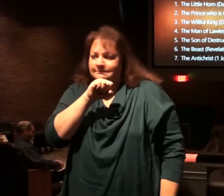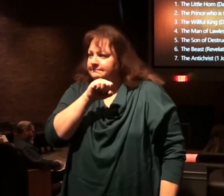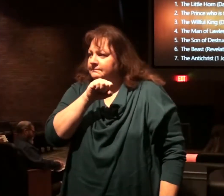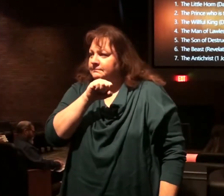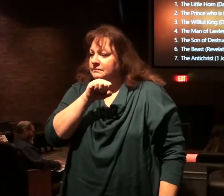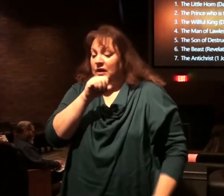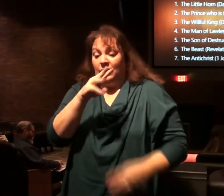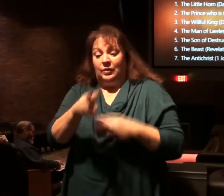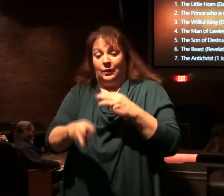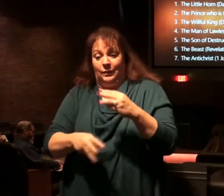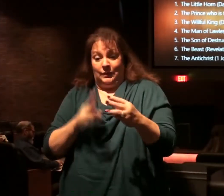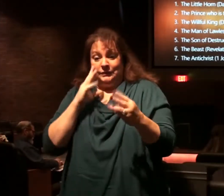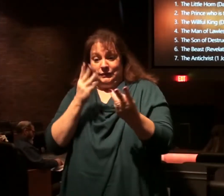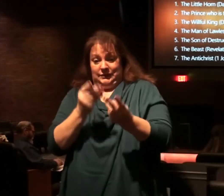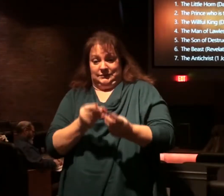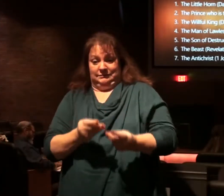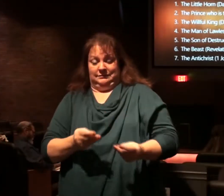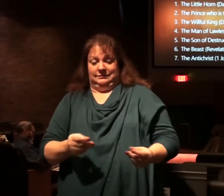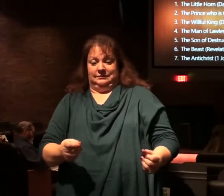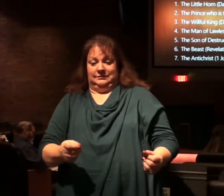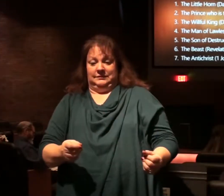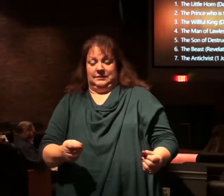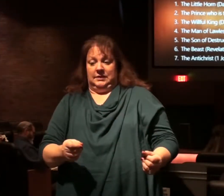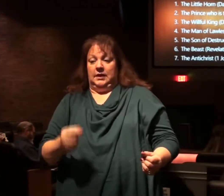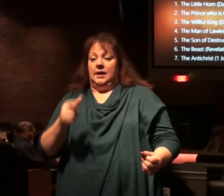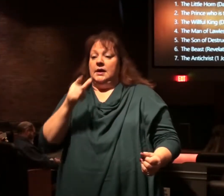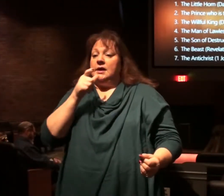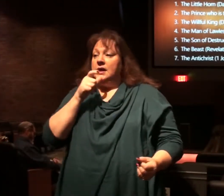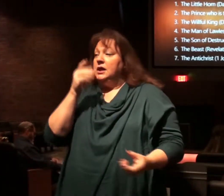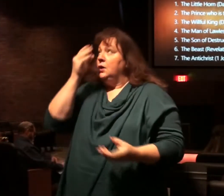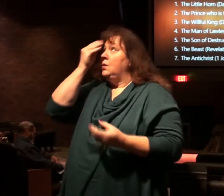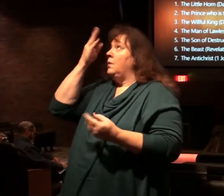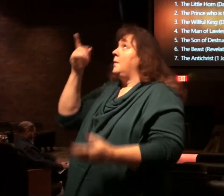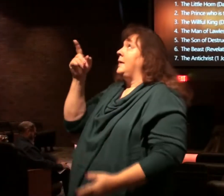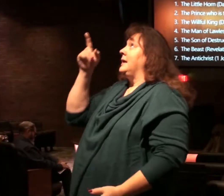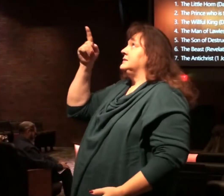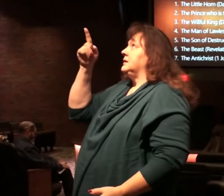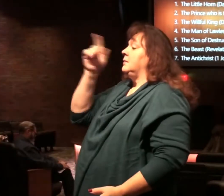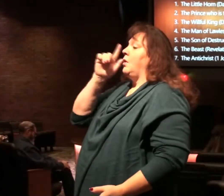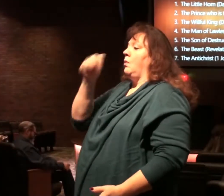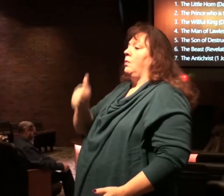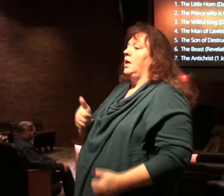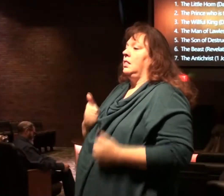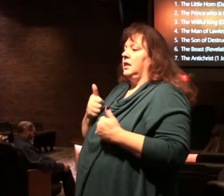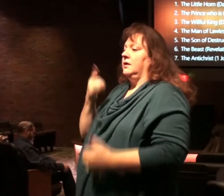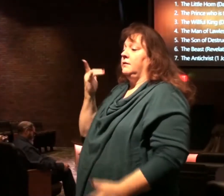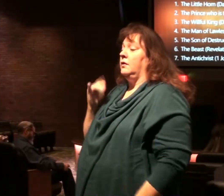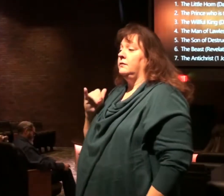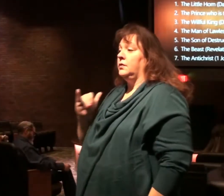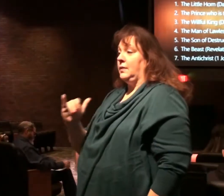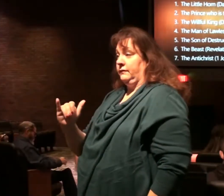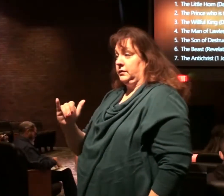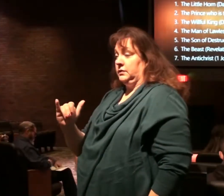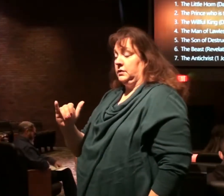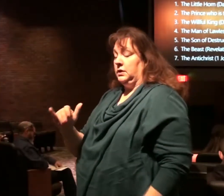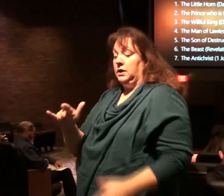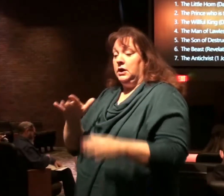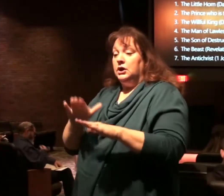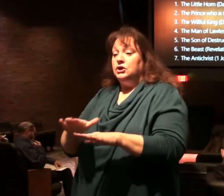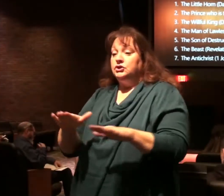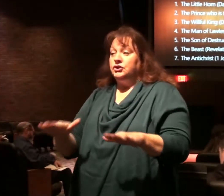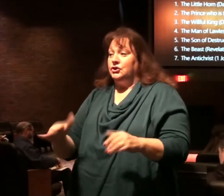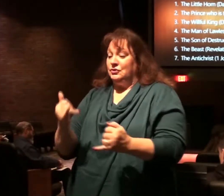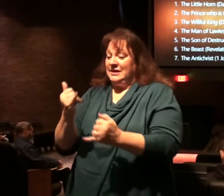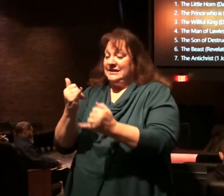is passed away. But the one who does the will of God is forever. Children, it is the